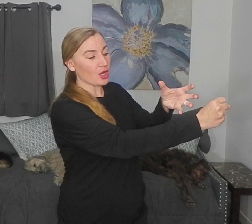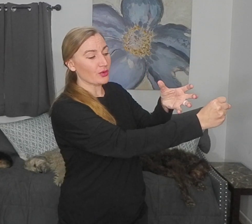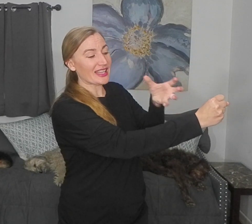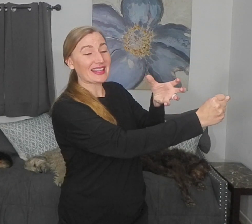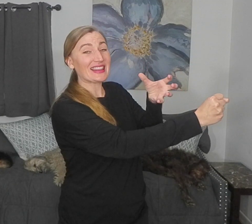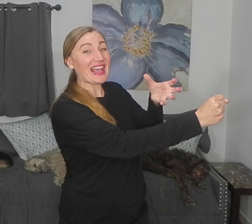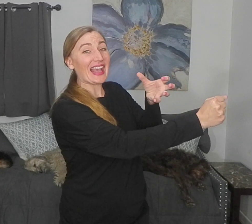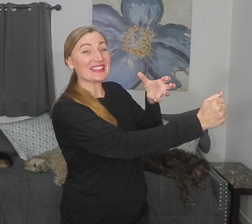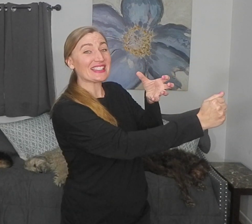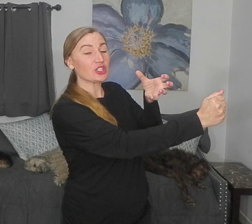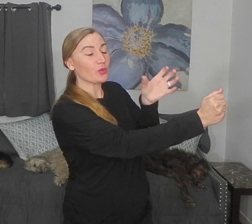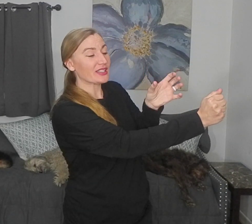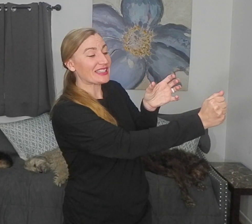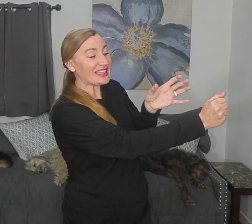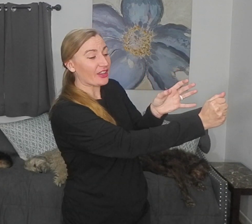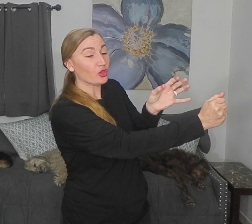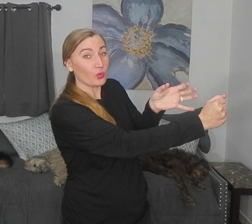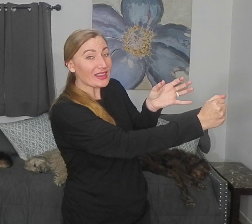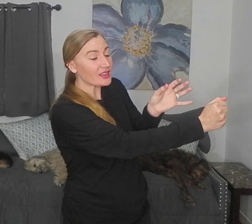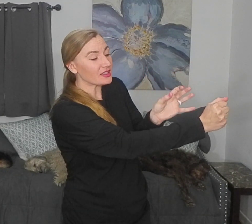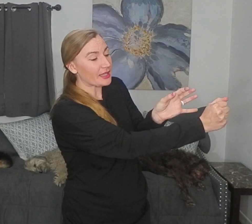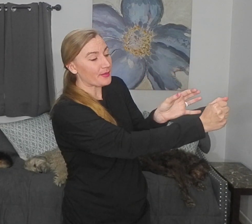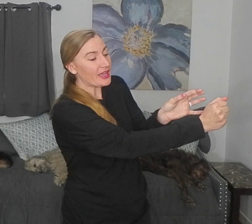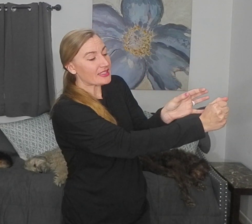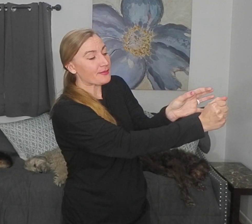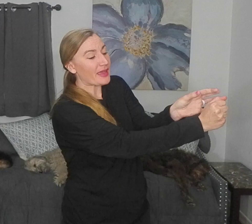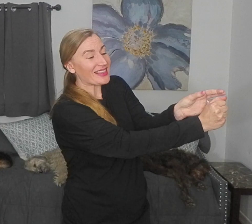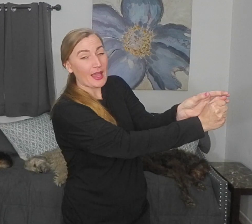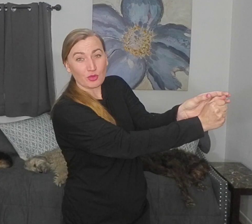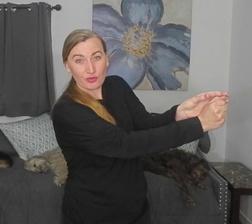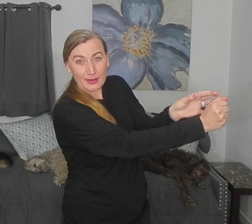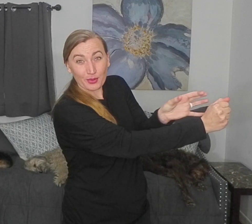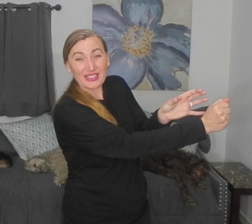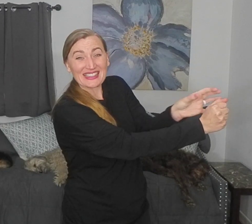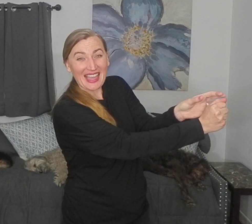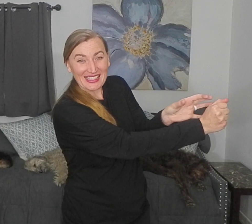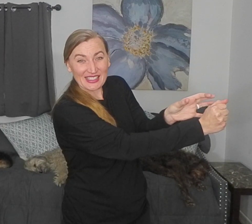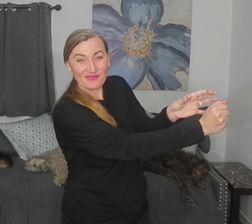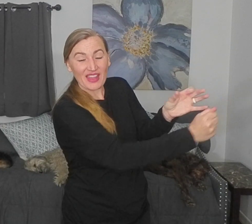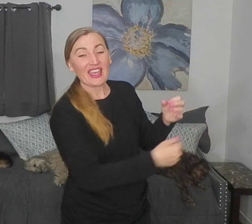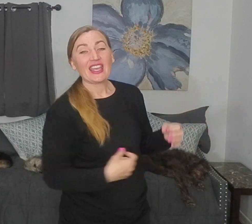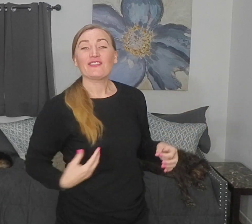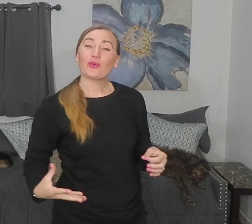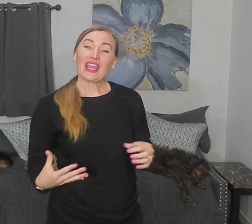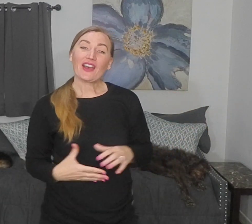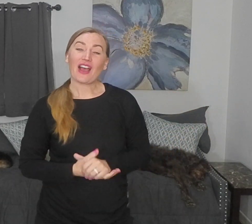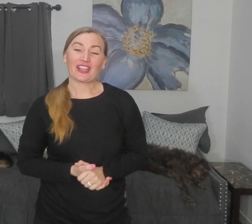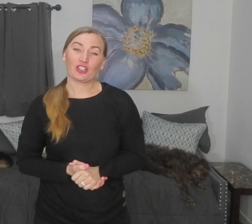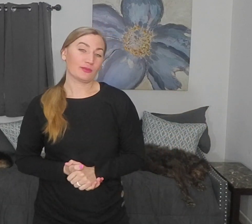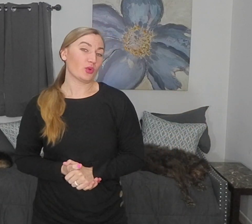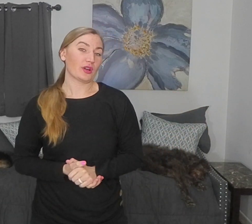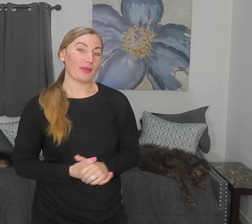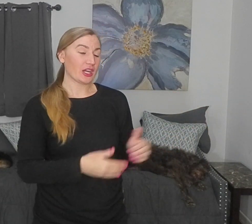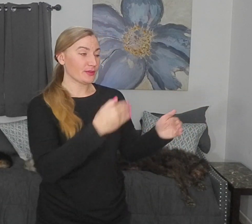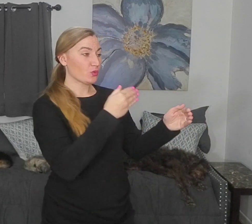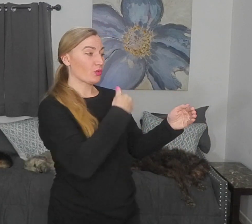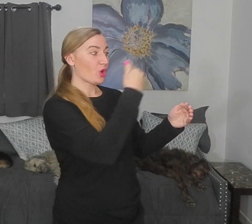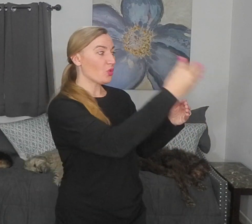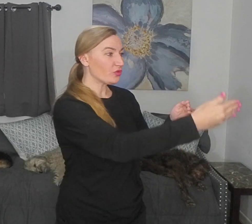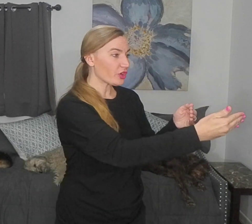goes, and then the eyes need to work together with the limb to make that movement precise. If we have ocular motor impairments where we're over